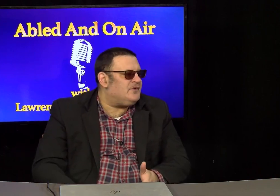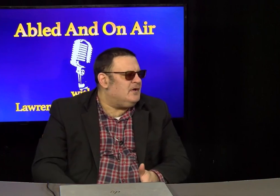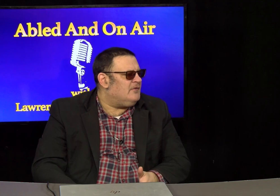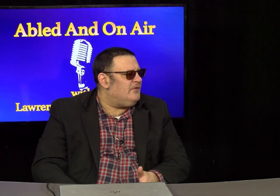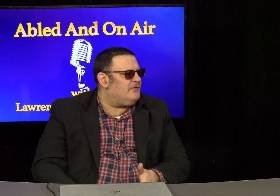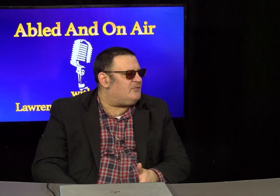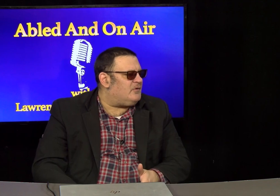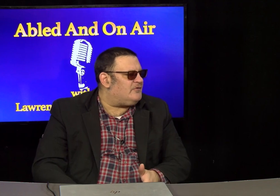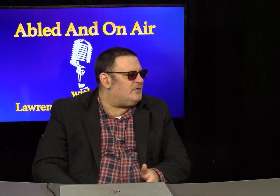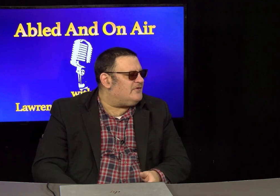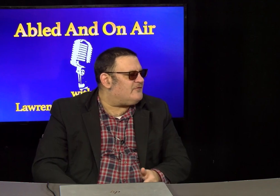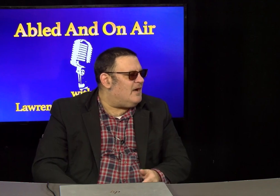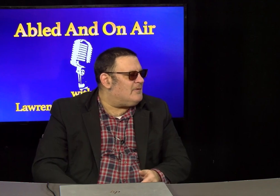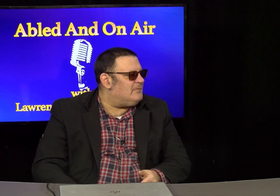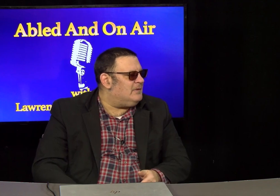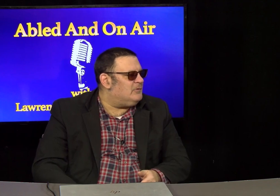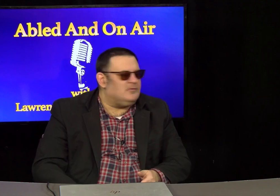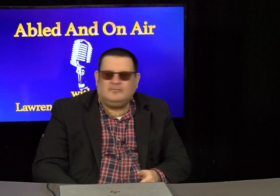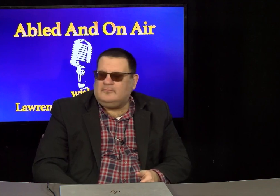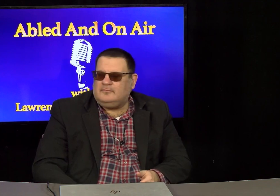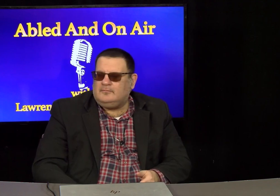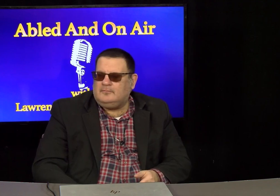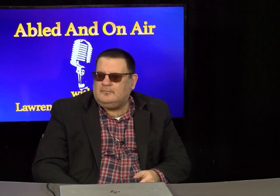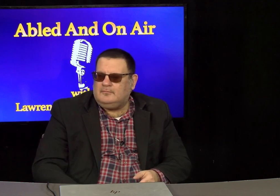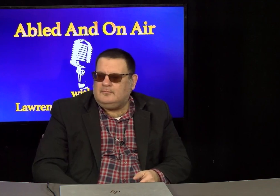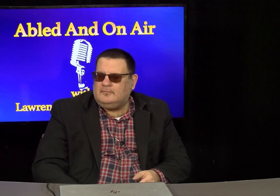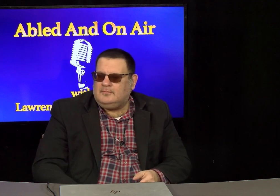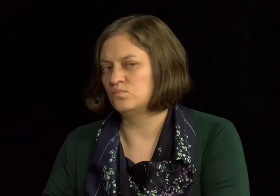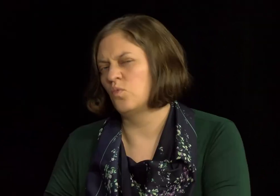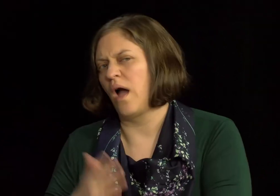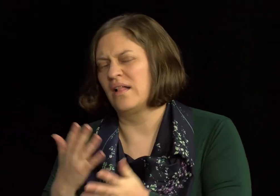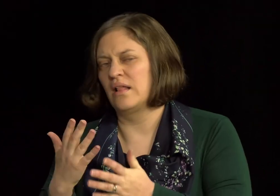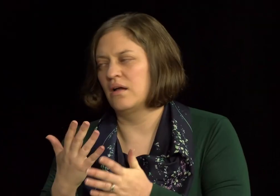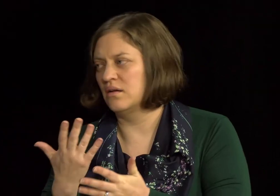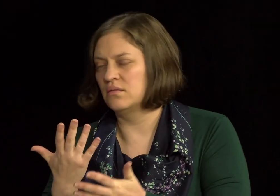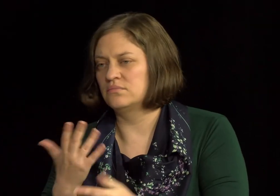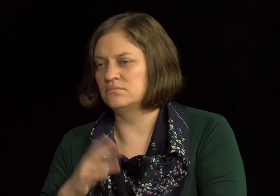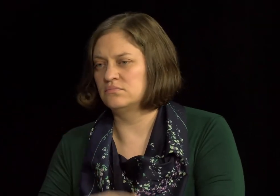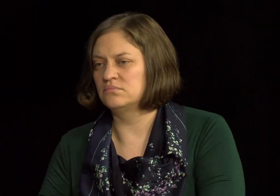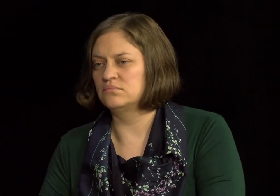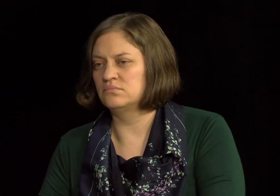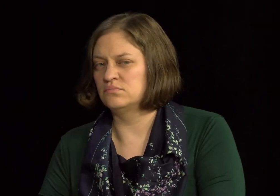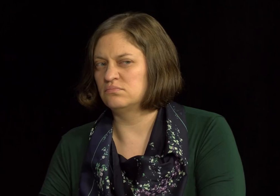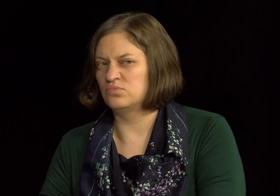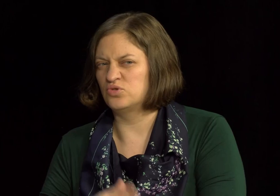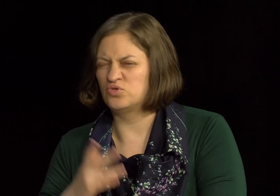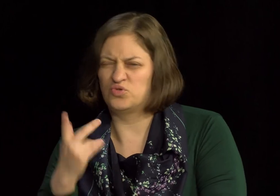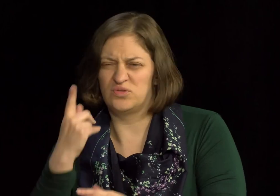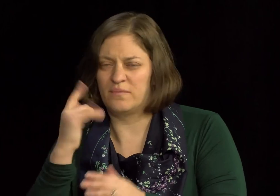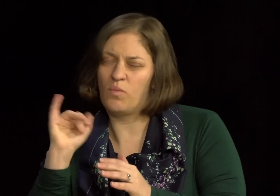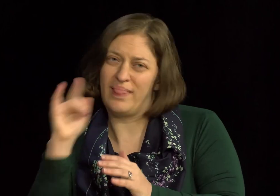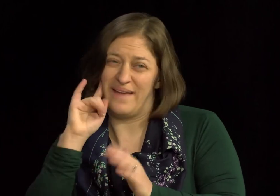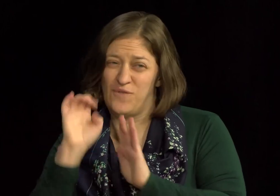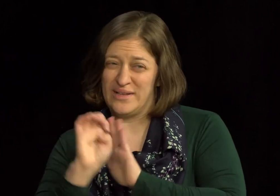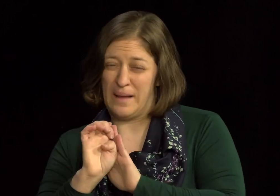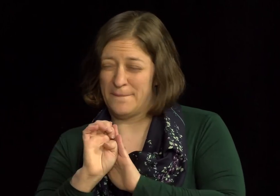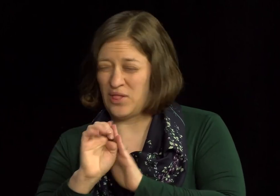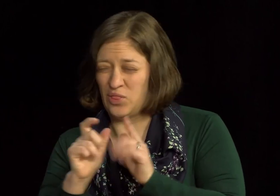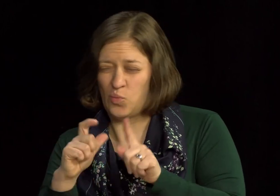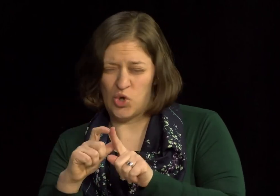those words when describing people? If I said that right. Yeah, so I think, for